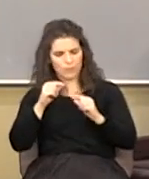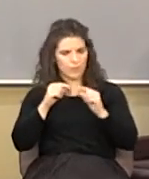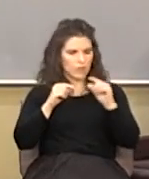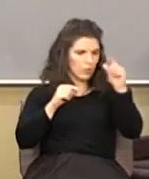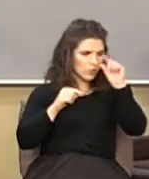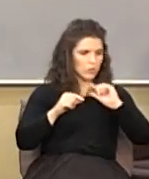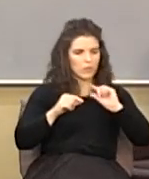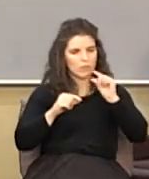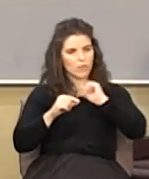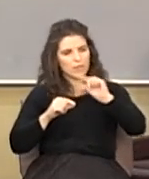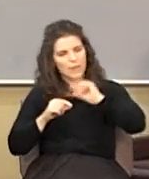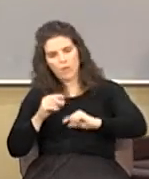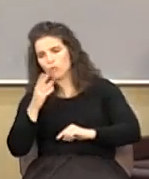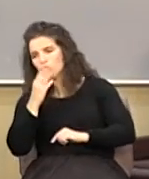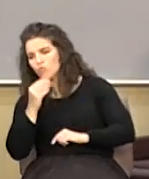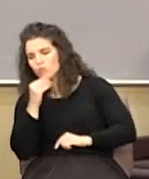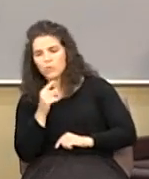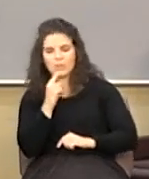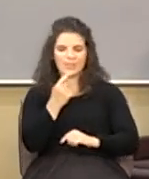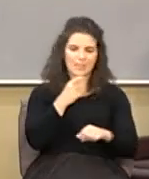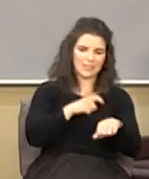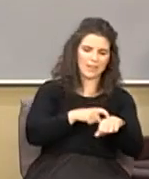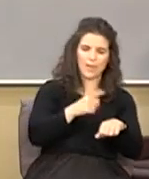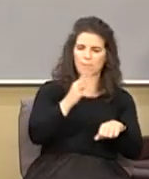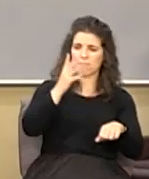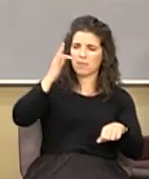12 he says in time past you were